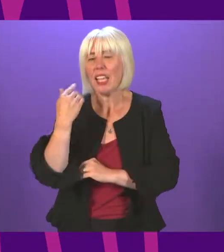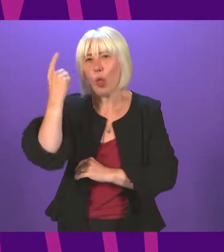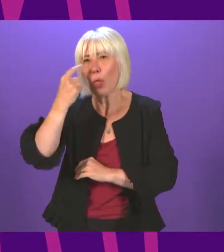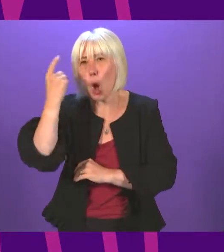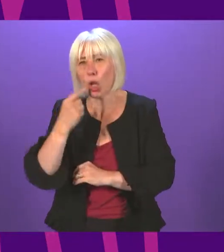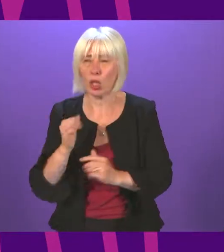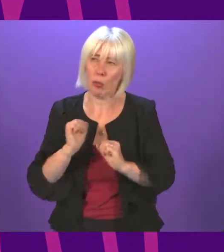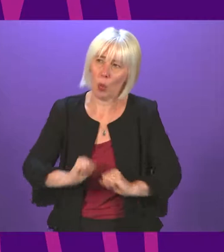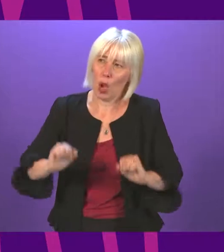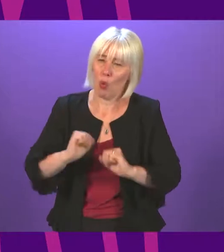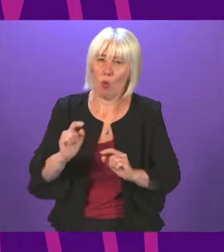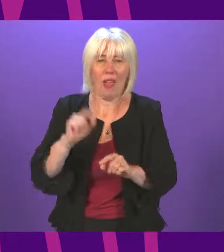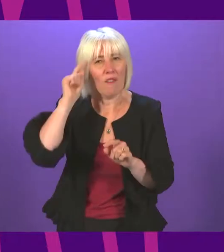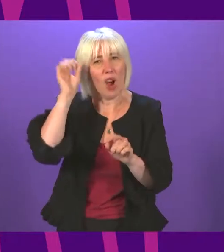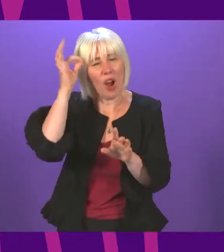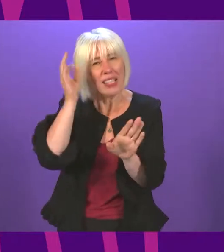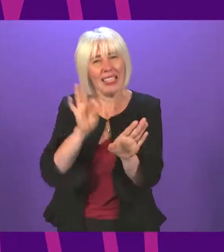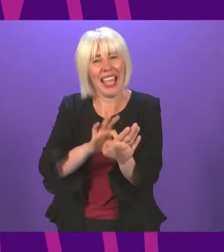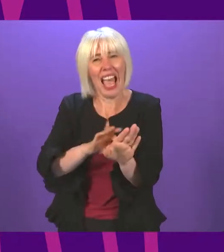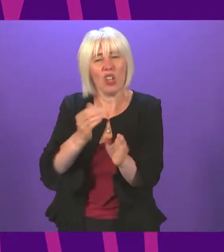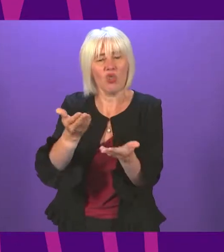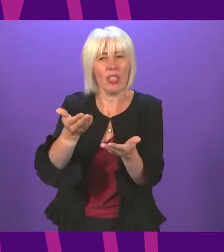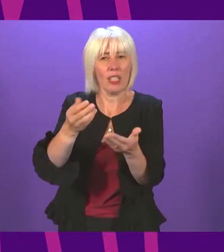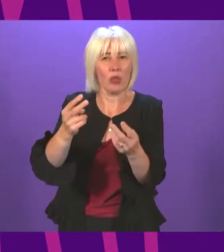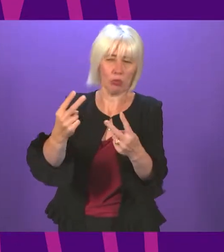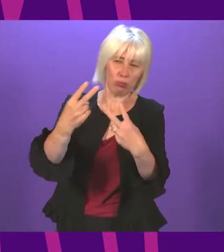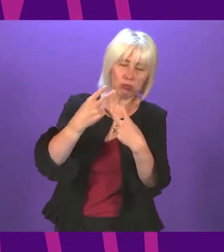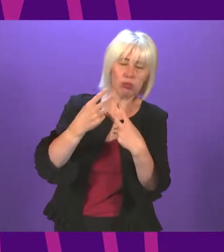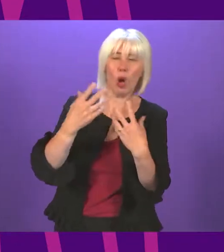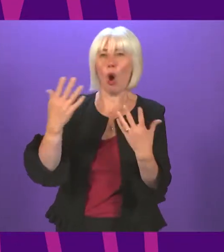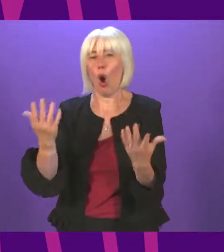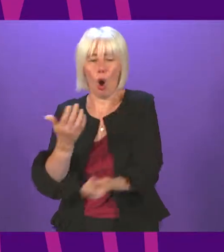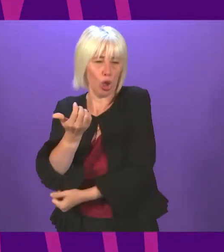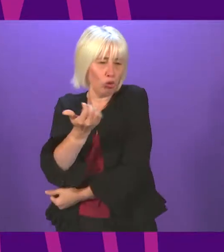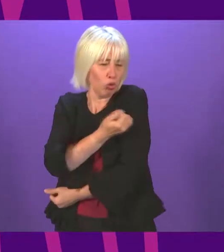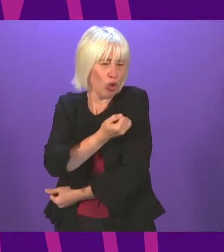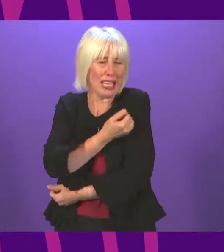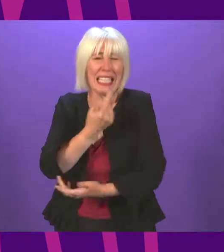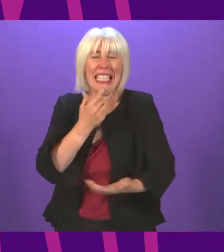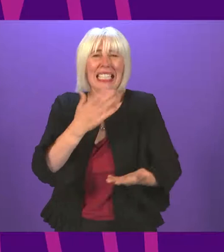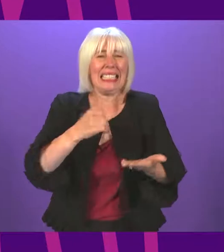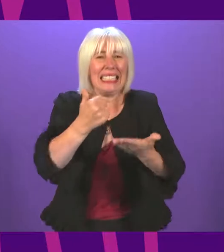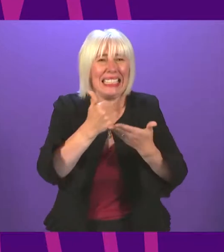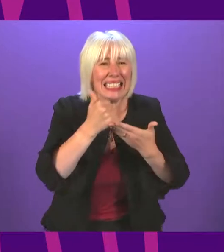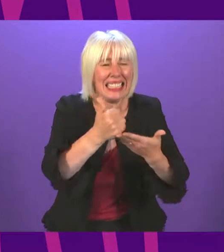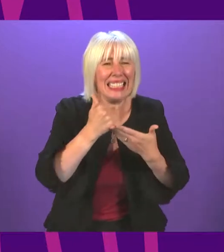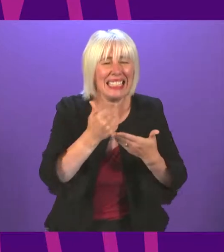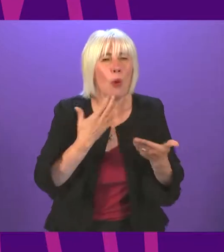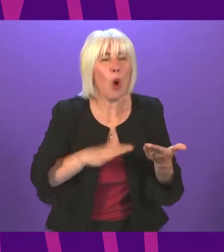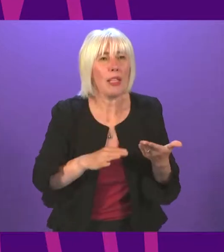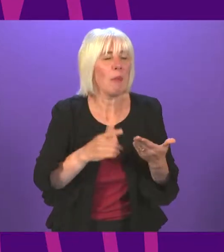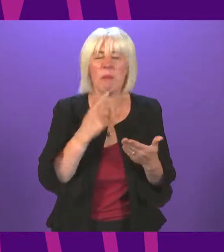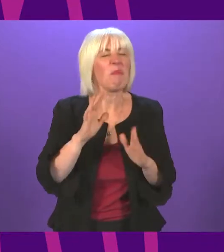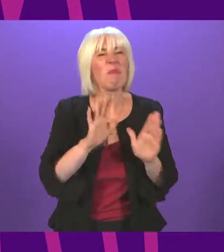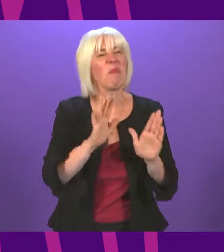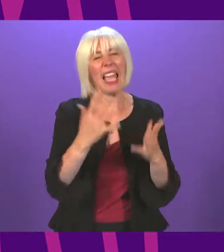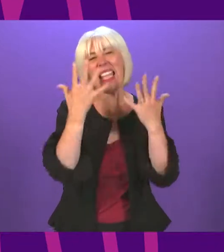by a psychiatrist. If you are a drug user who has reached out for help and been told that it will be 10 days